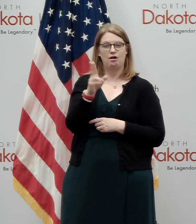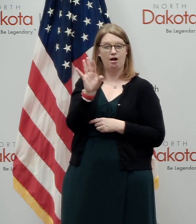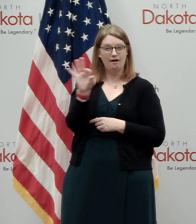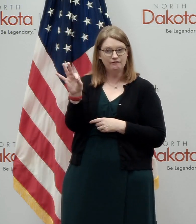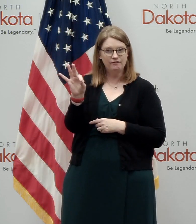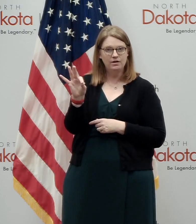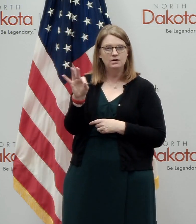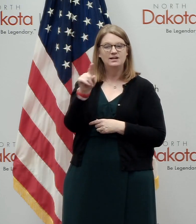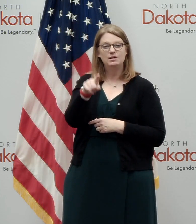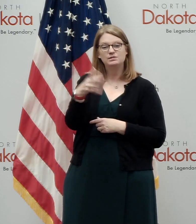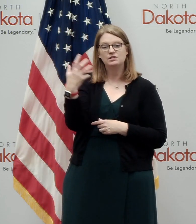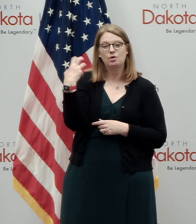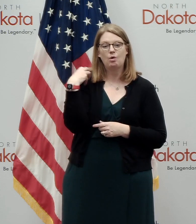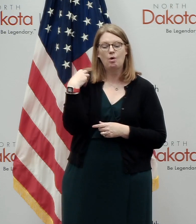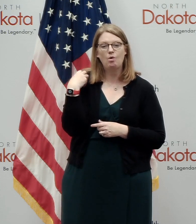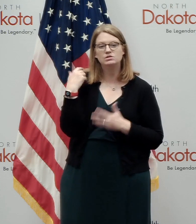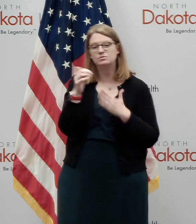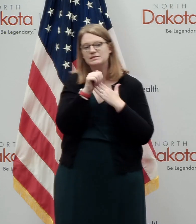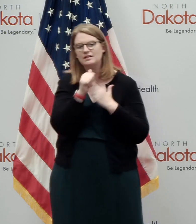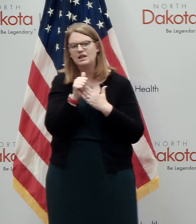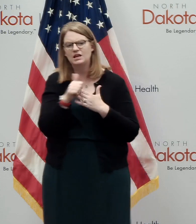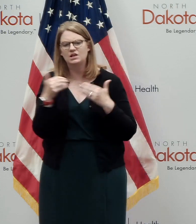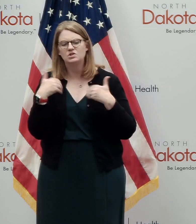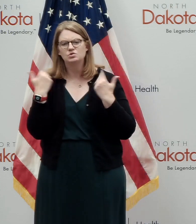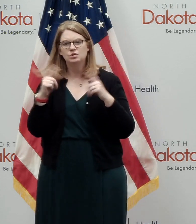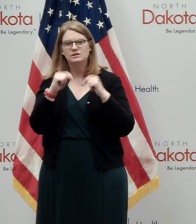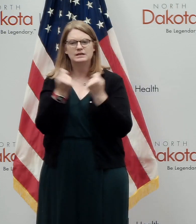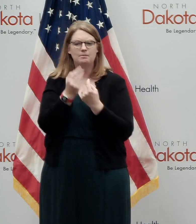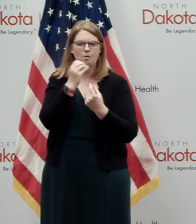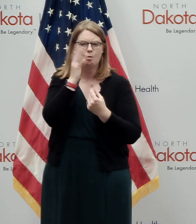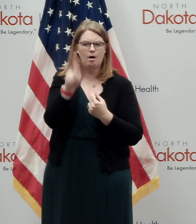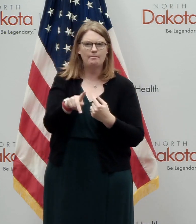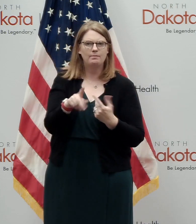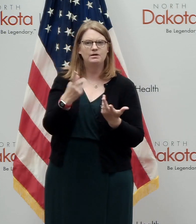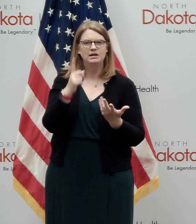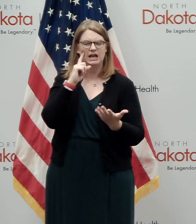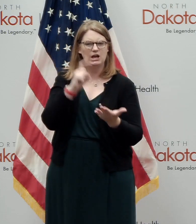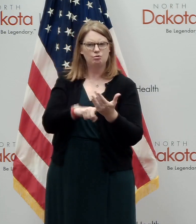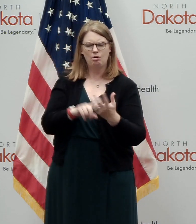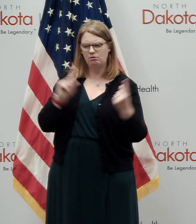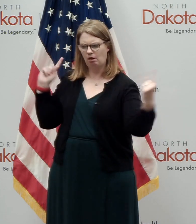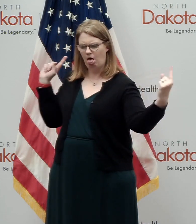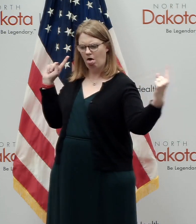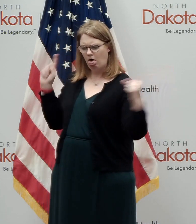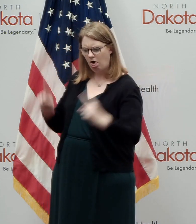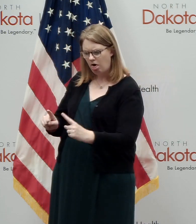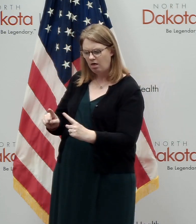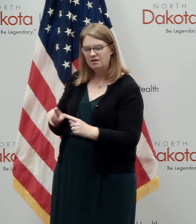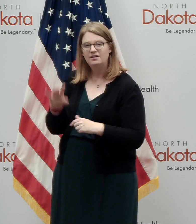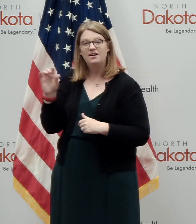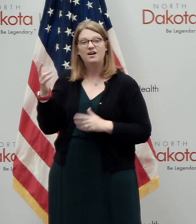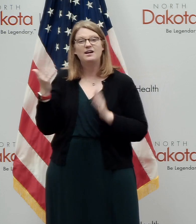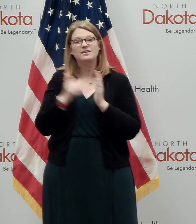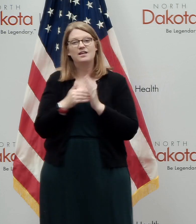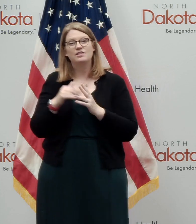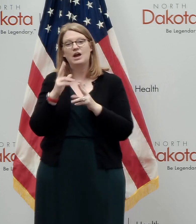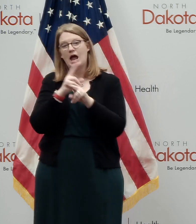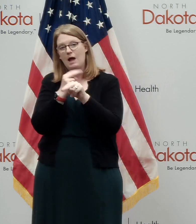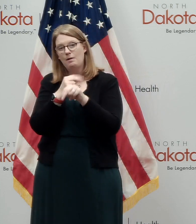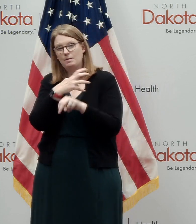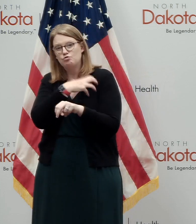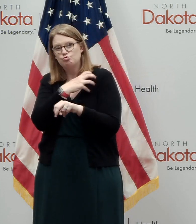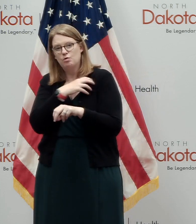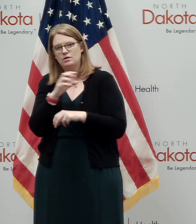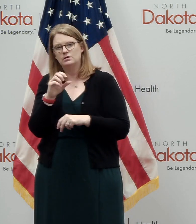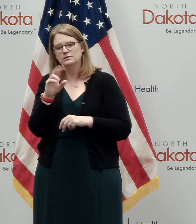was there as a coach, was leading his youth team in pregames warmup, rushed to the man's assistant. Another off-duty North Dakota highway patrolman,